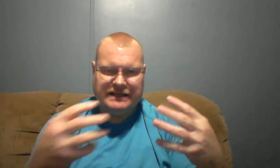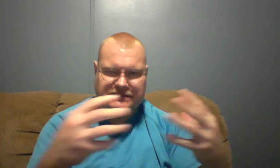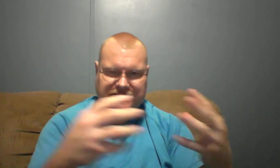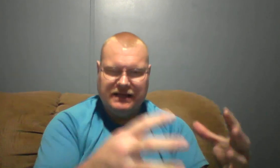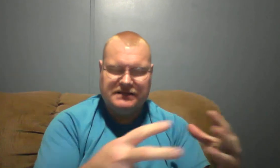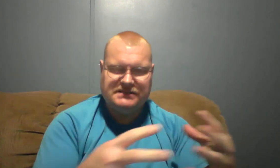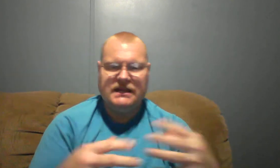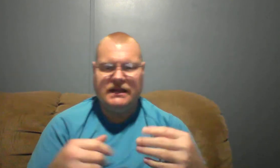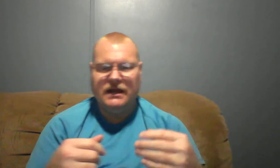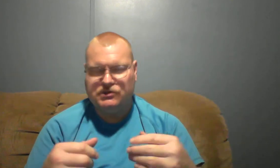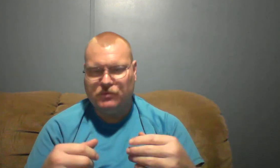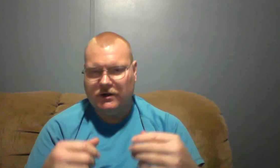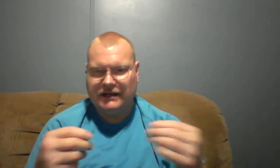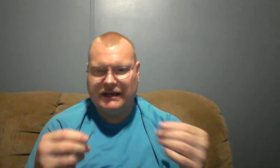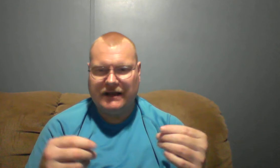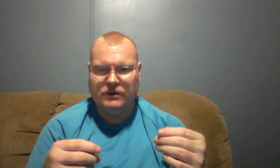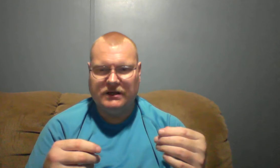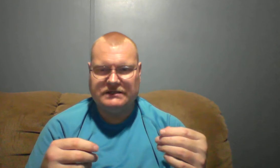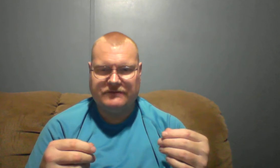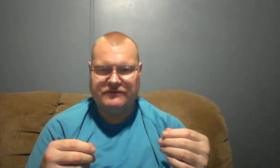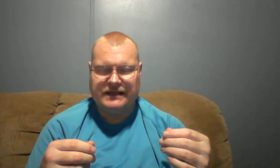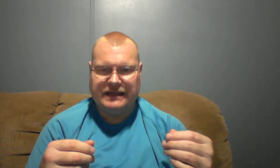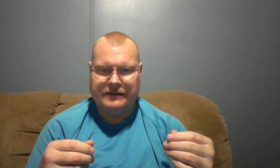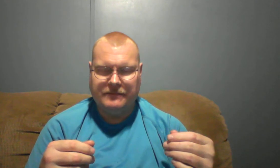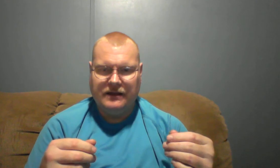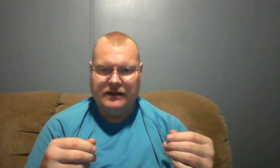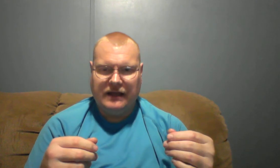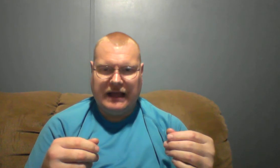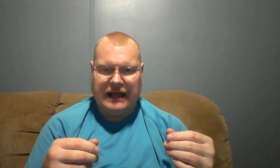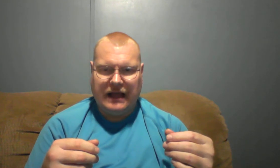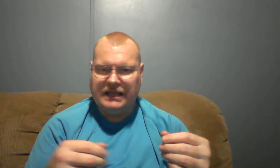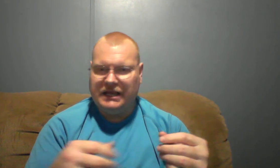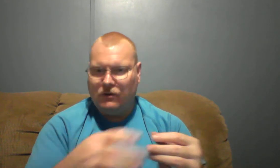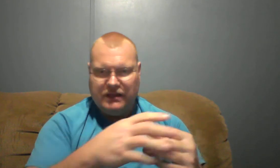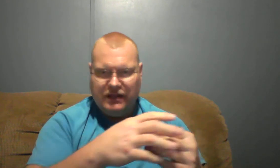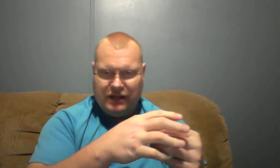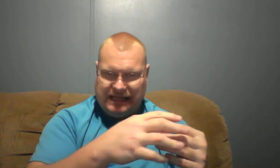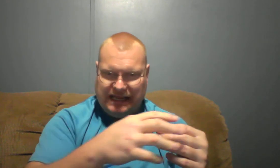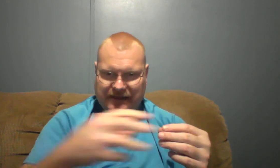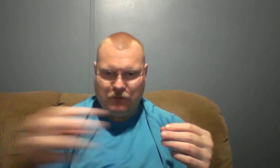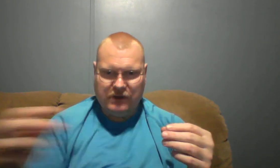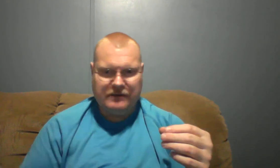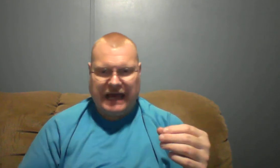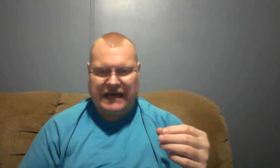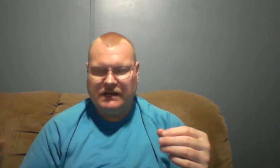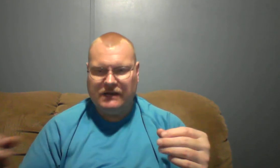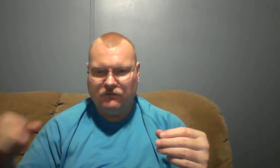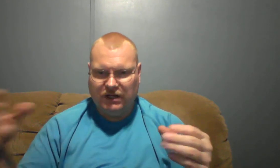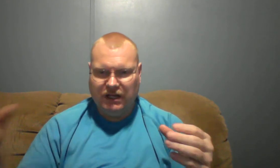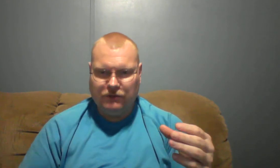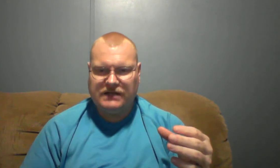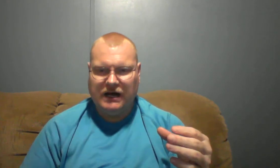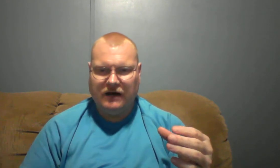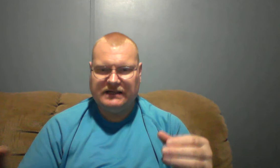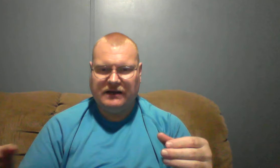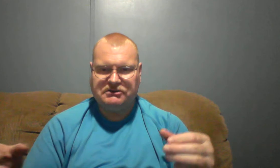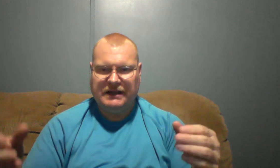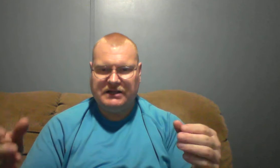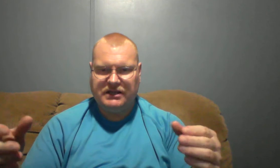and study God's word and how it was and everything and how you know when Adam and he were closed off and talks about you know